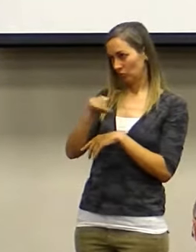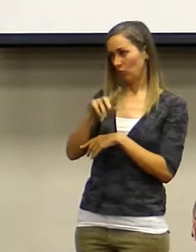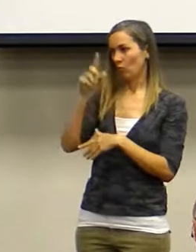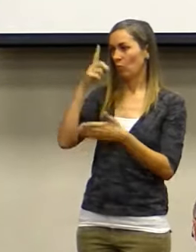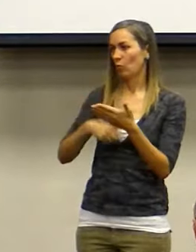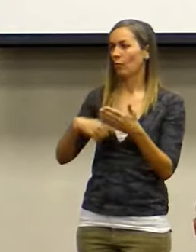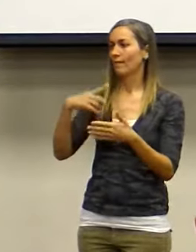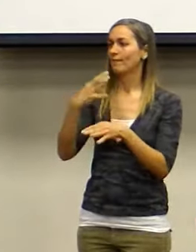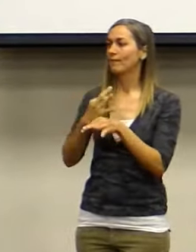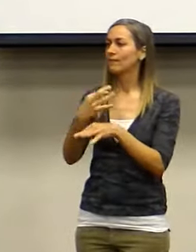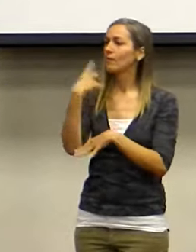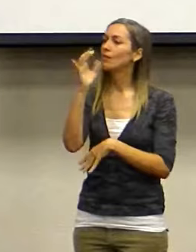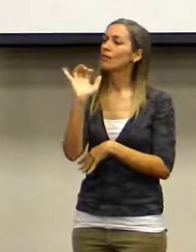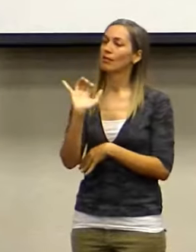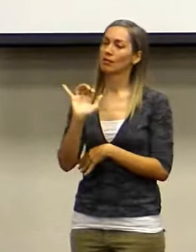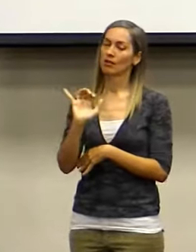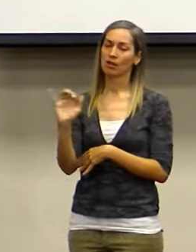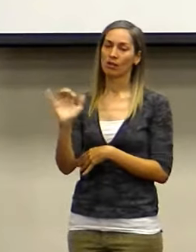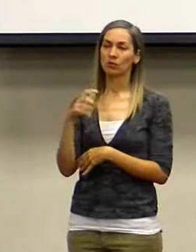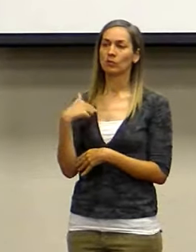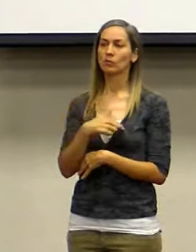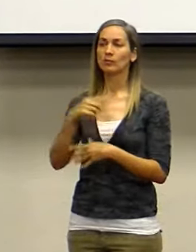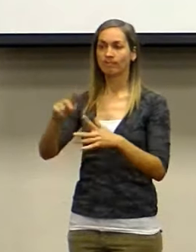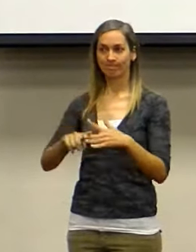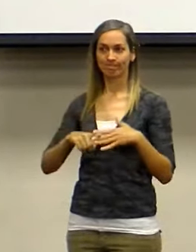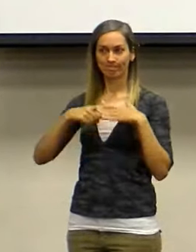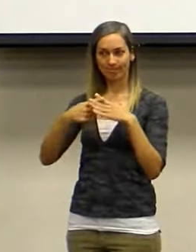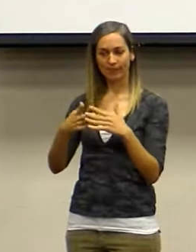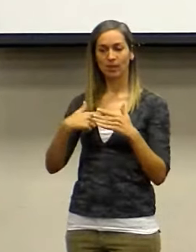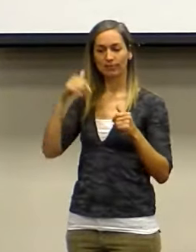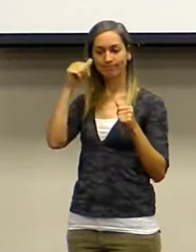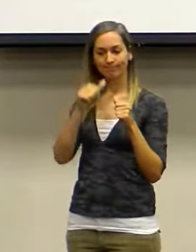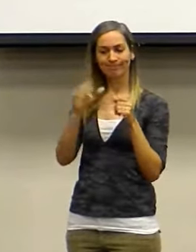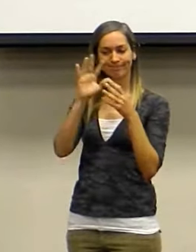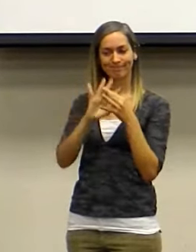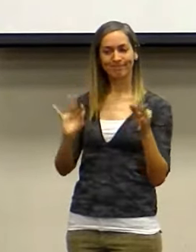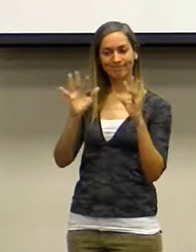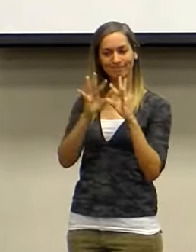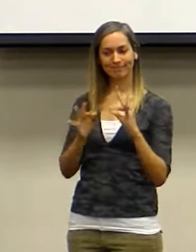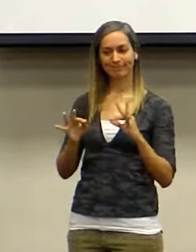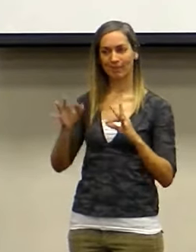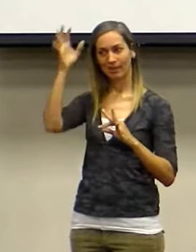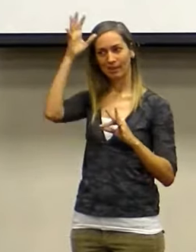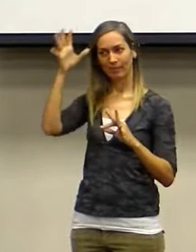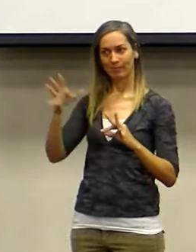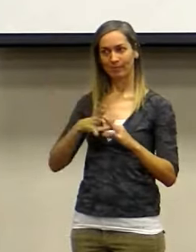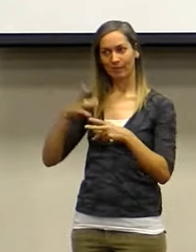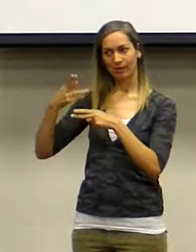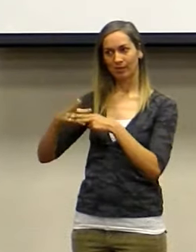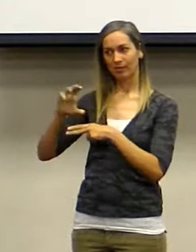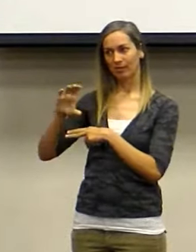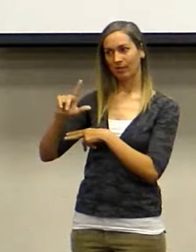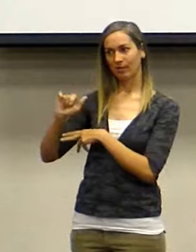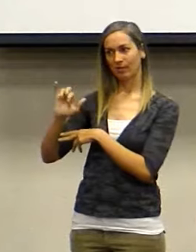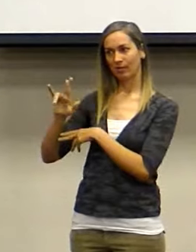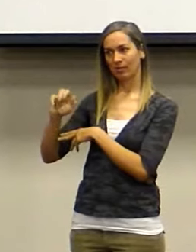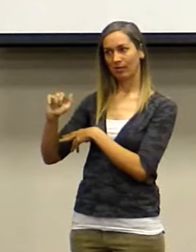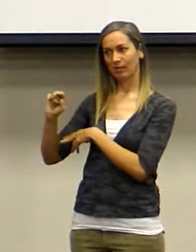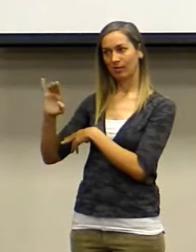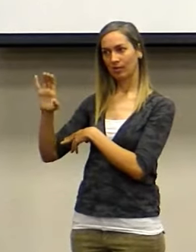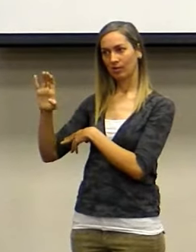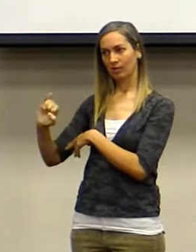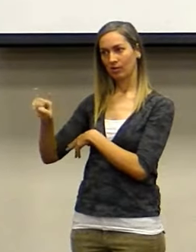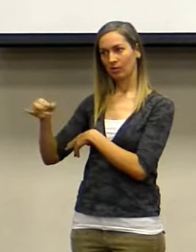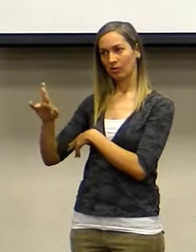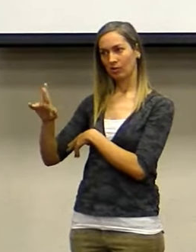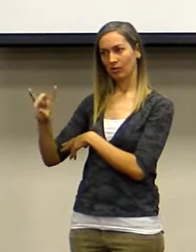As we begin, I'm a reminder of this story. There was a man named Clarence Jordan. Clarence Jordan was a